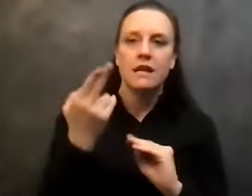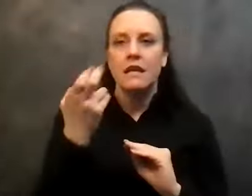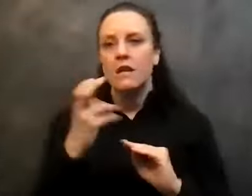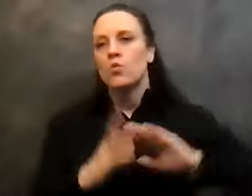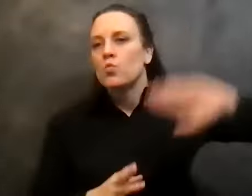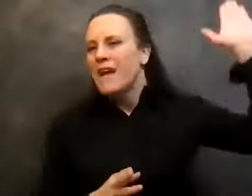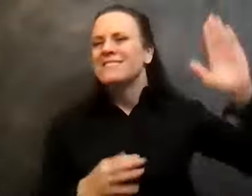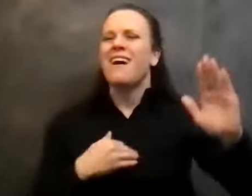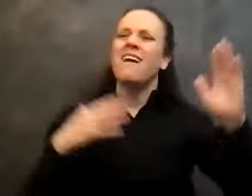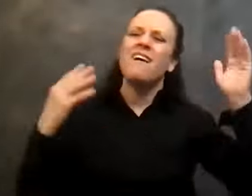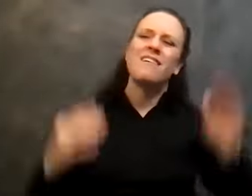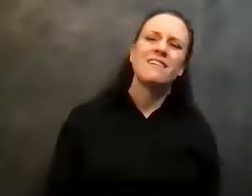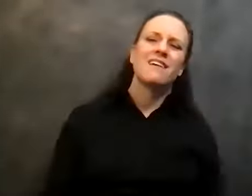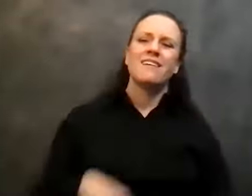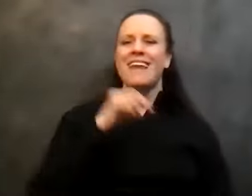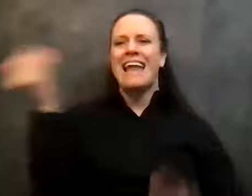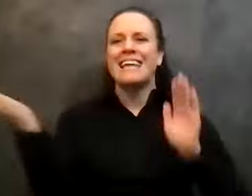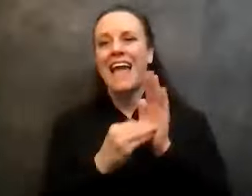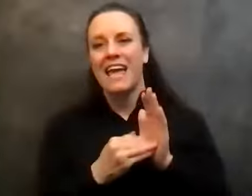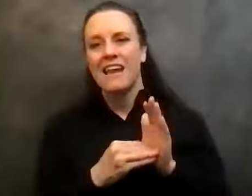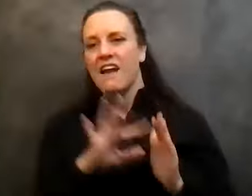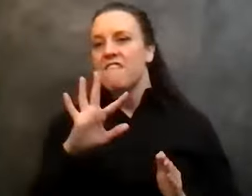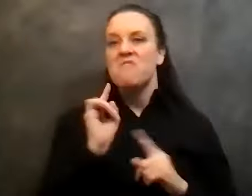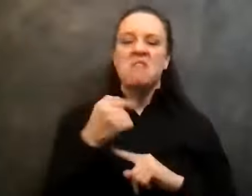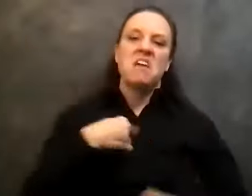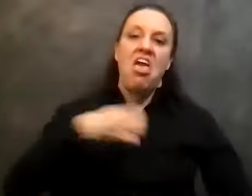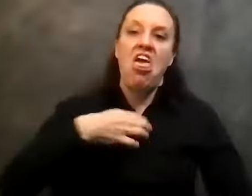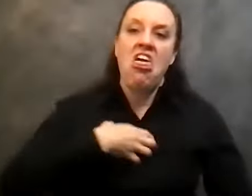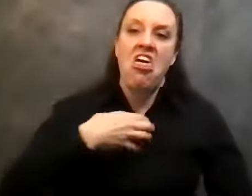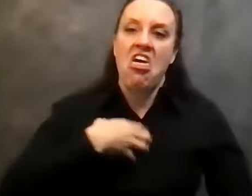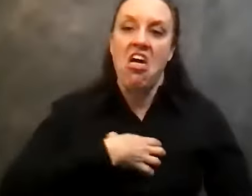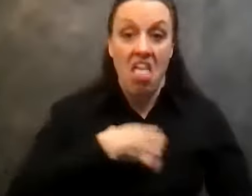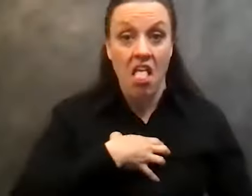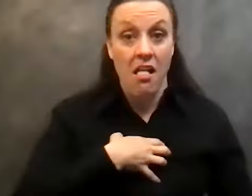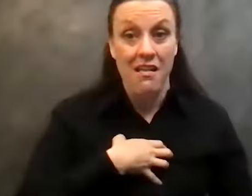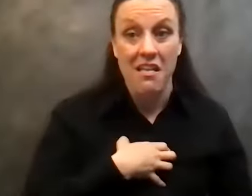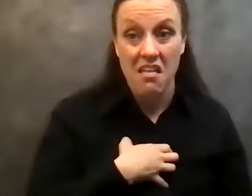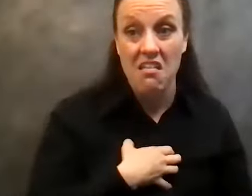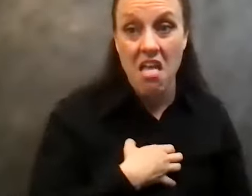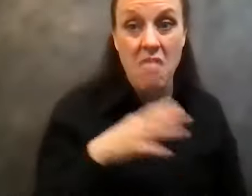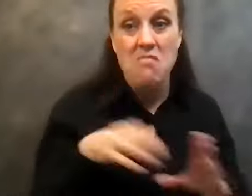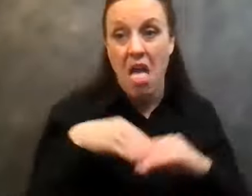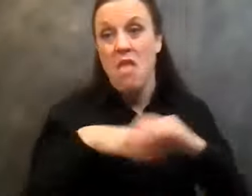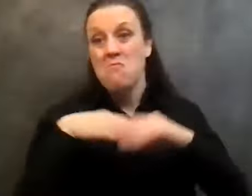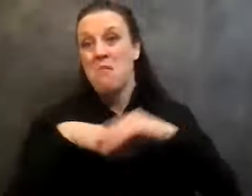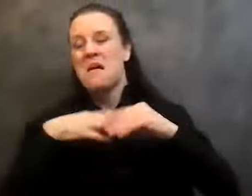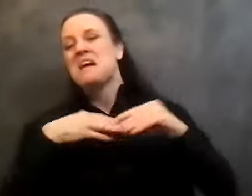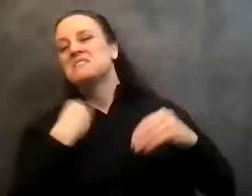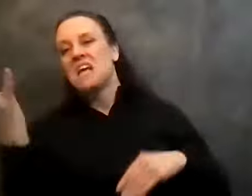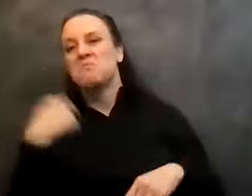no, no, no. I'm going to have him in five minutes. He's going to be talking about his family. Oh, tell somebody who cares. Oh God.